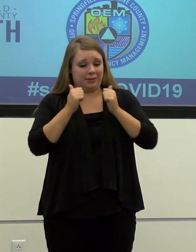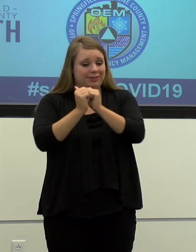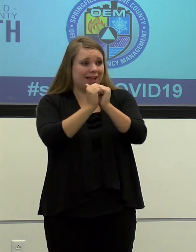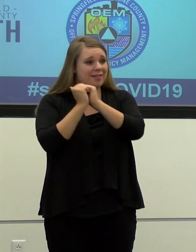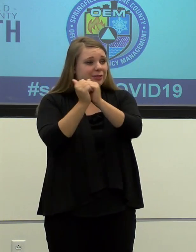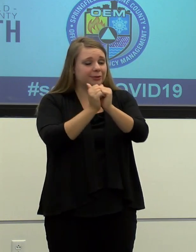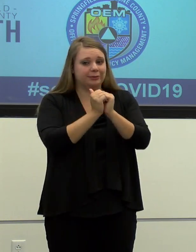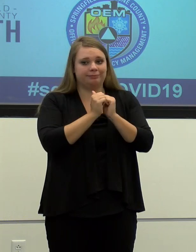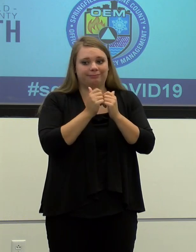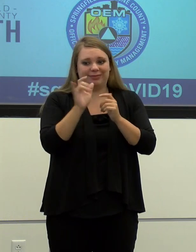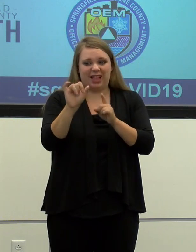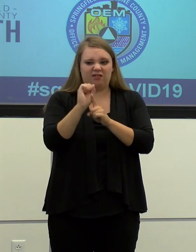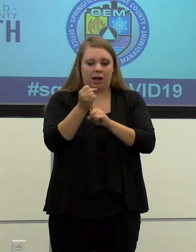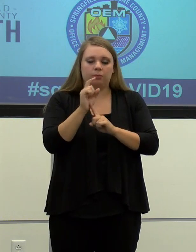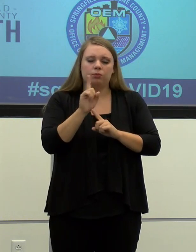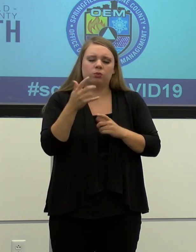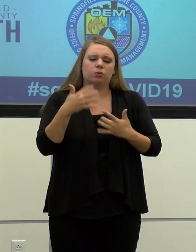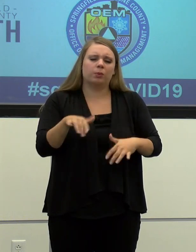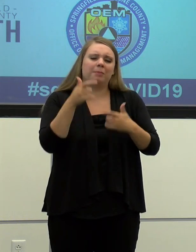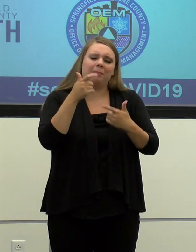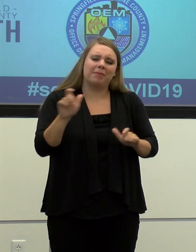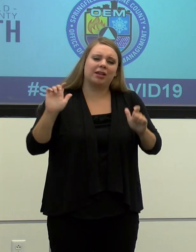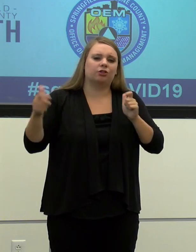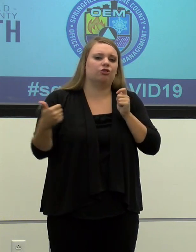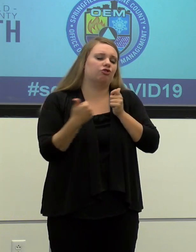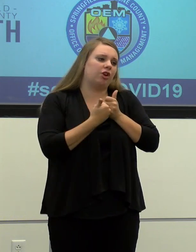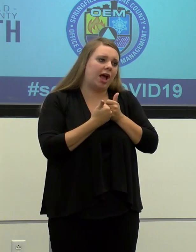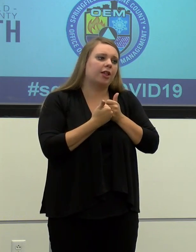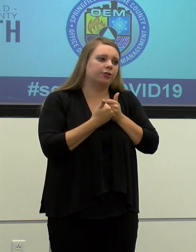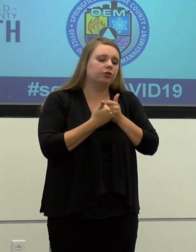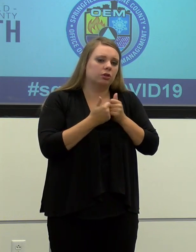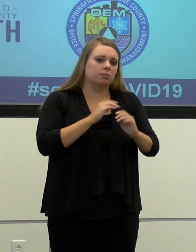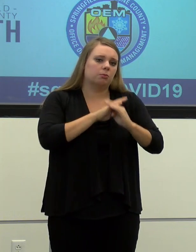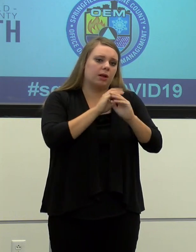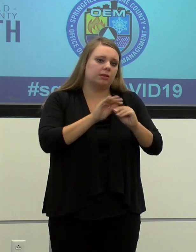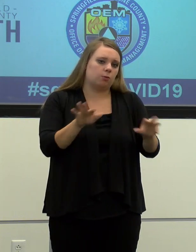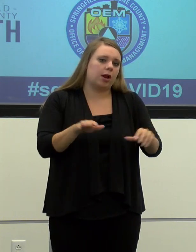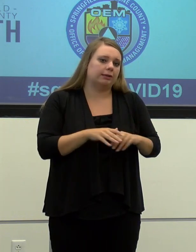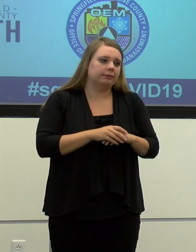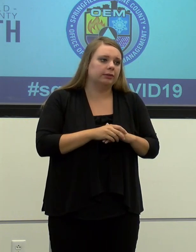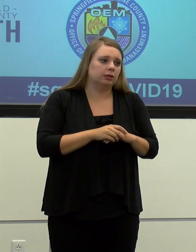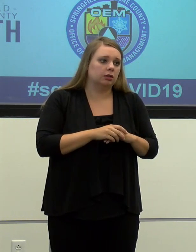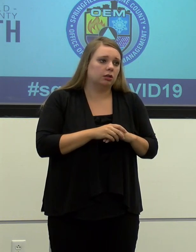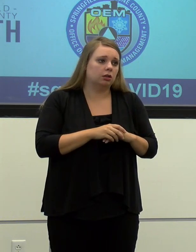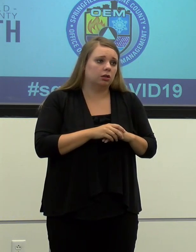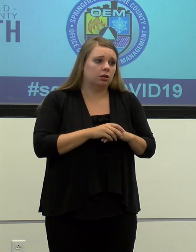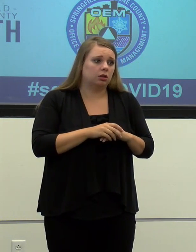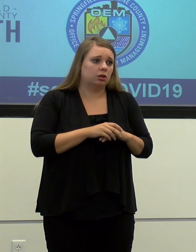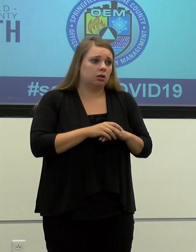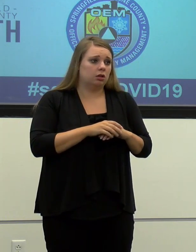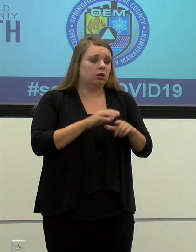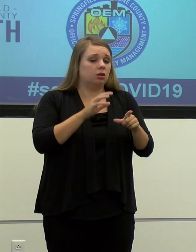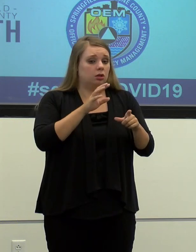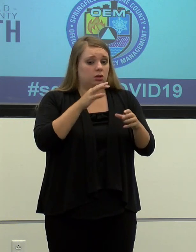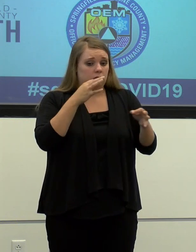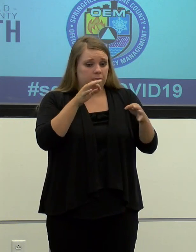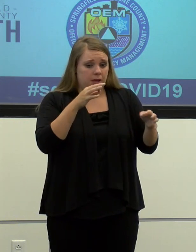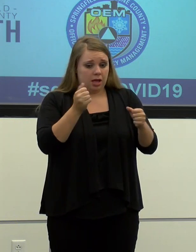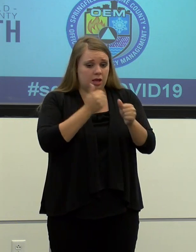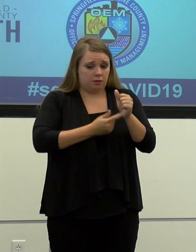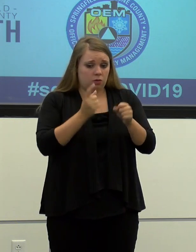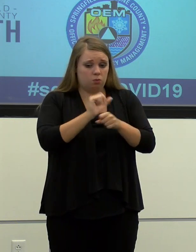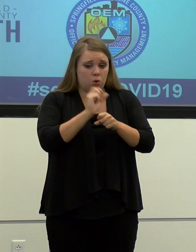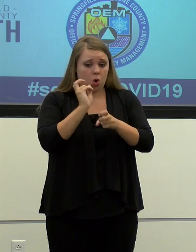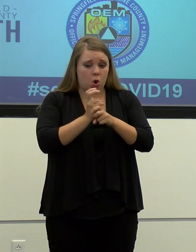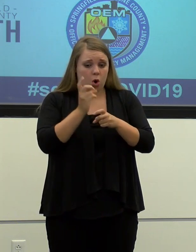in those settings, that's a, that's a really tough thing to, to stop spread. You've obviously talked about the fact that everyone's working real hard to let